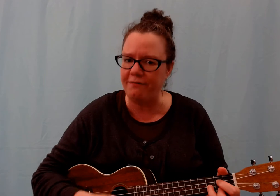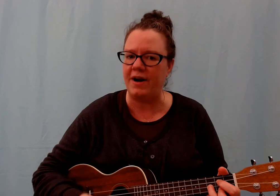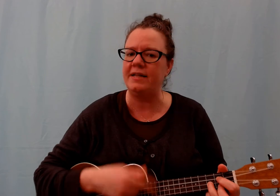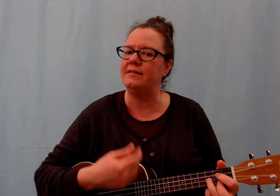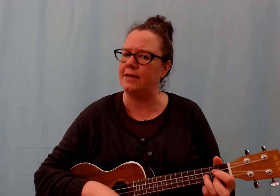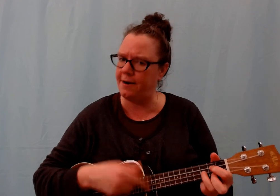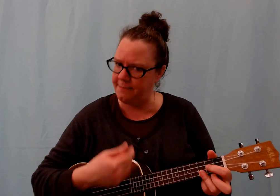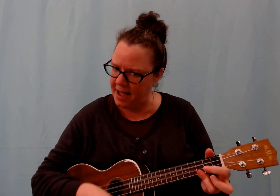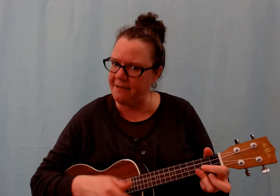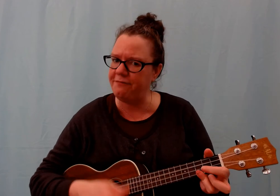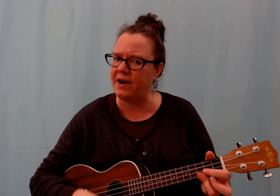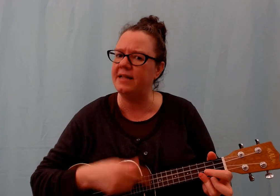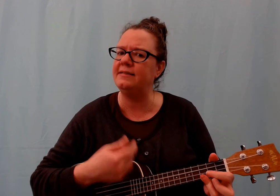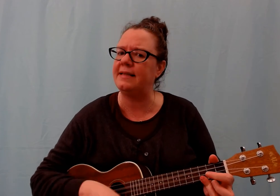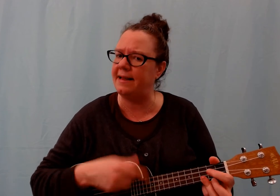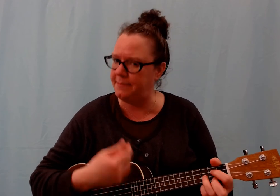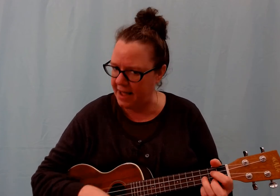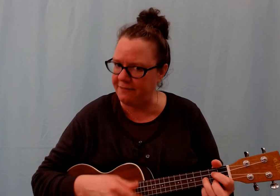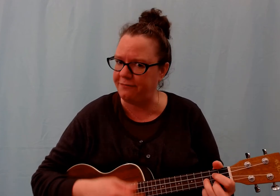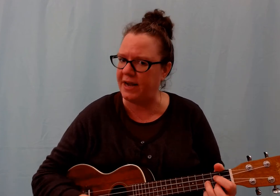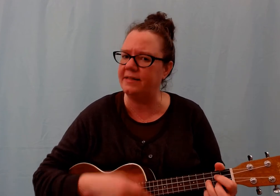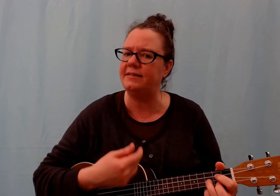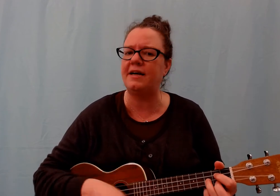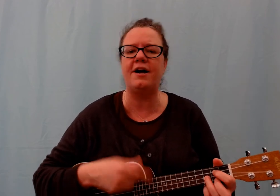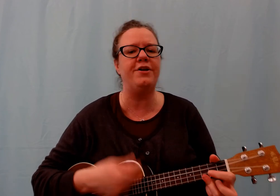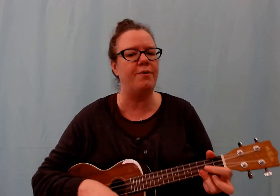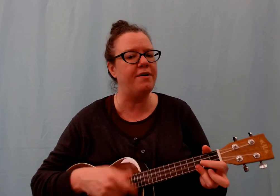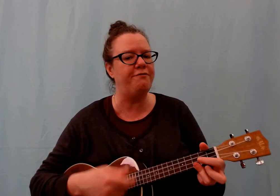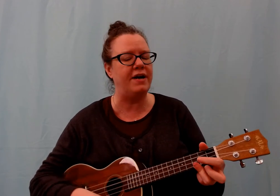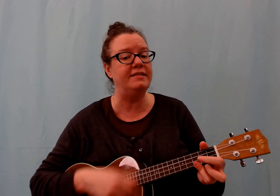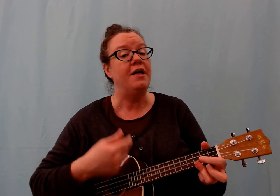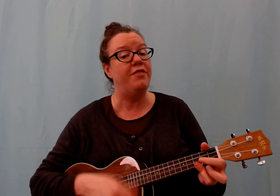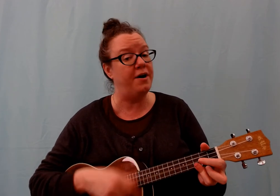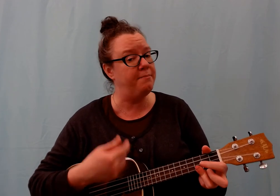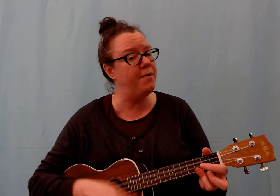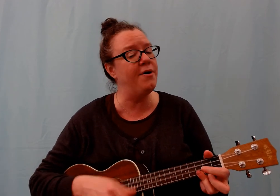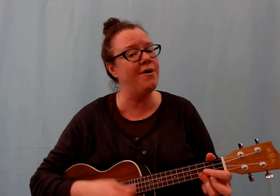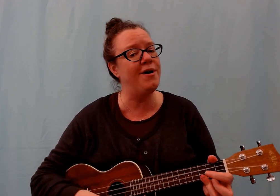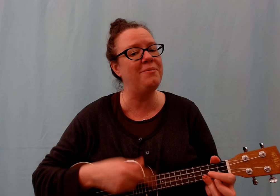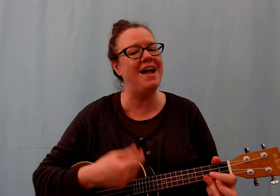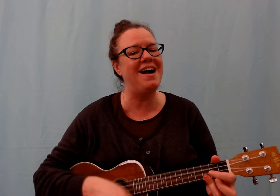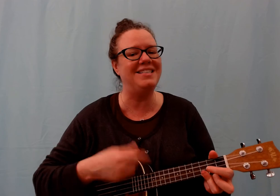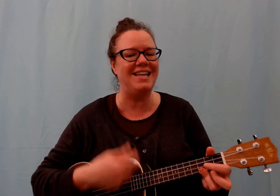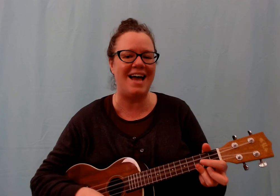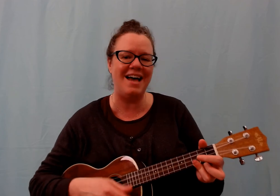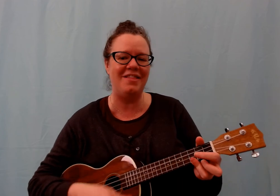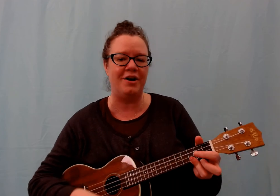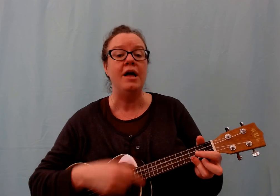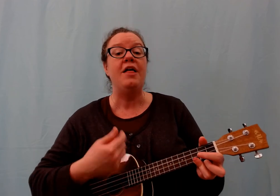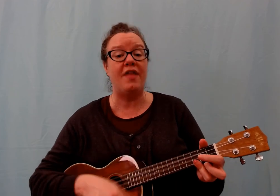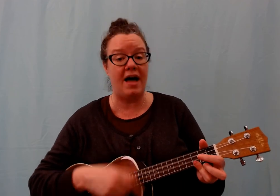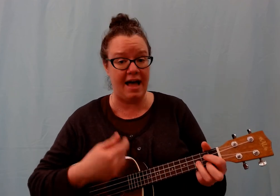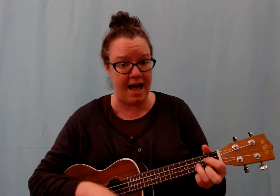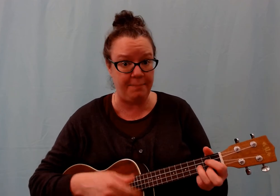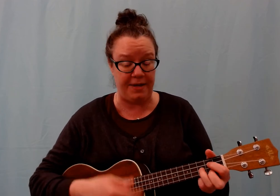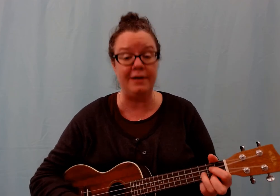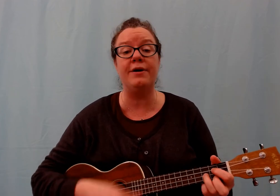friends are my friends, and my friends are your friends. The more we hug together, the happier